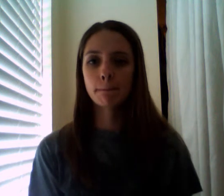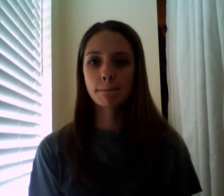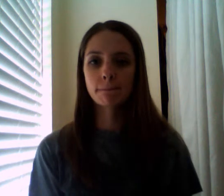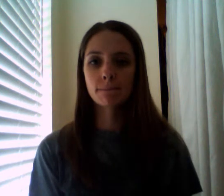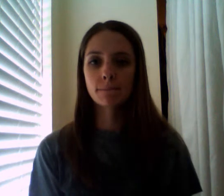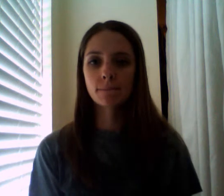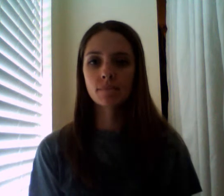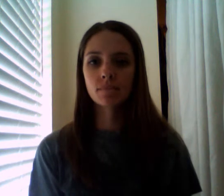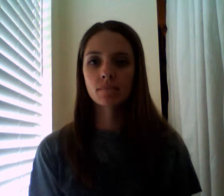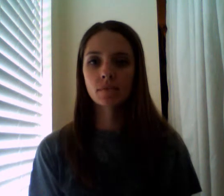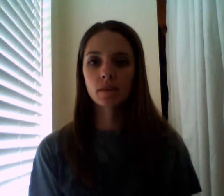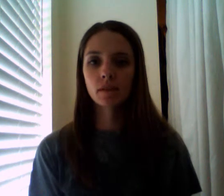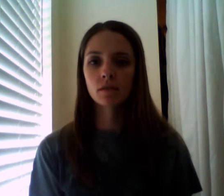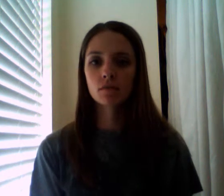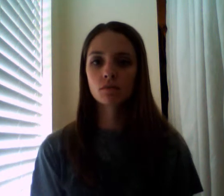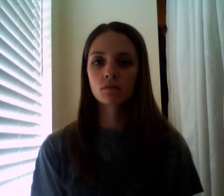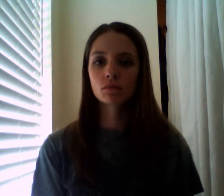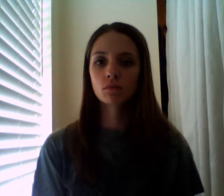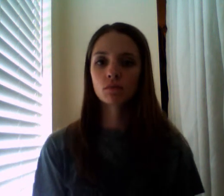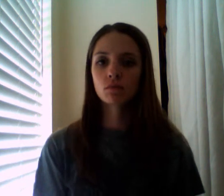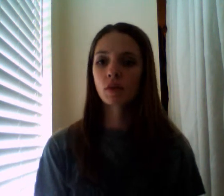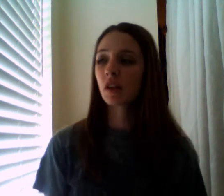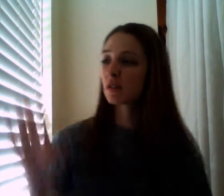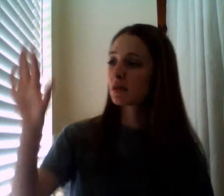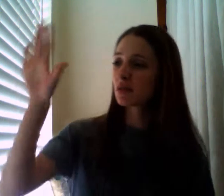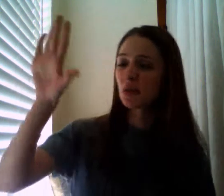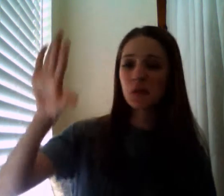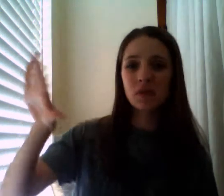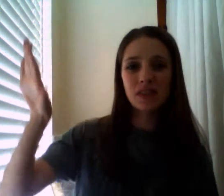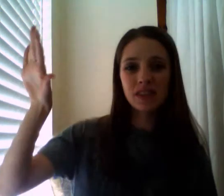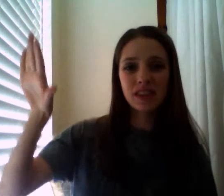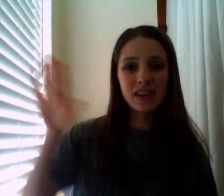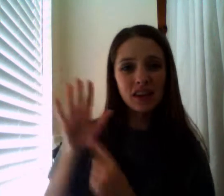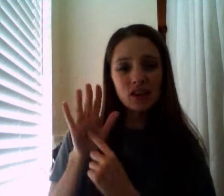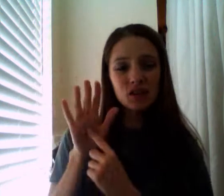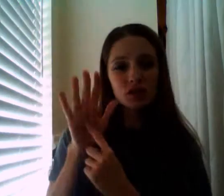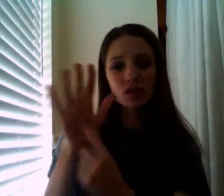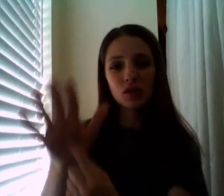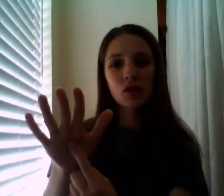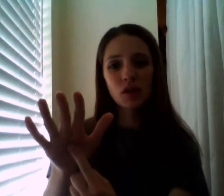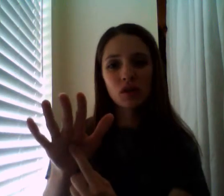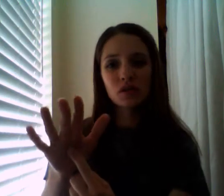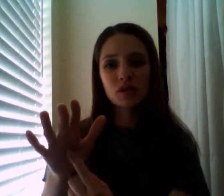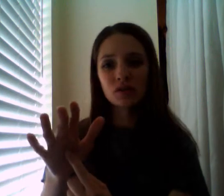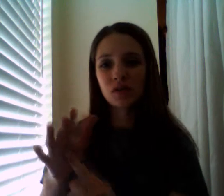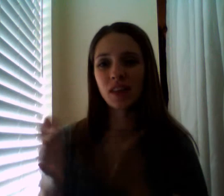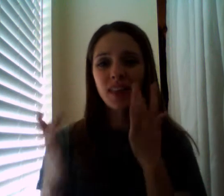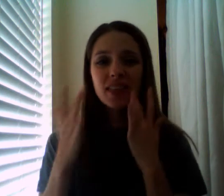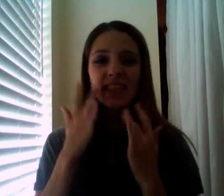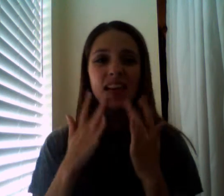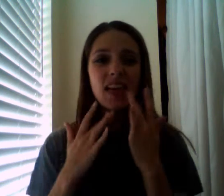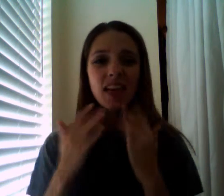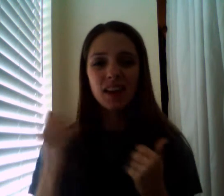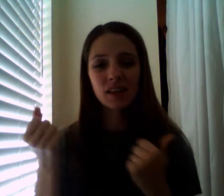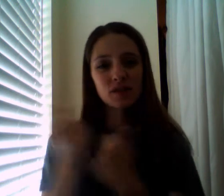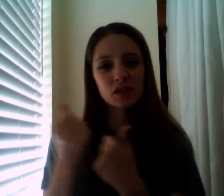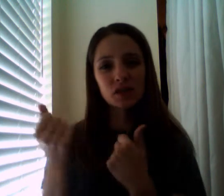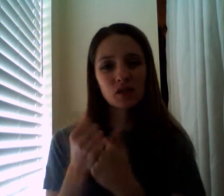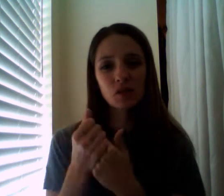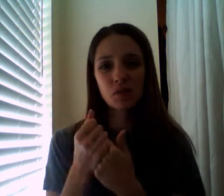so this shows you the lack of support you only had two-fifths of your people who actually supported you would help you out fight your battles for you